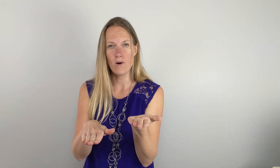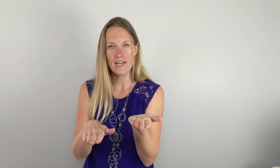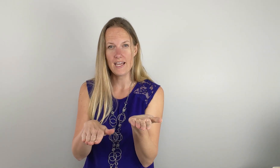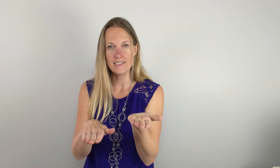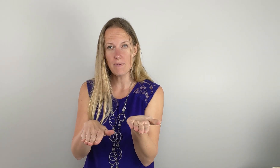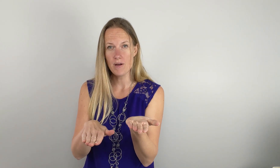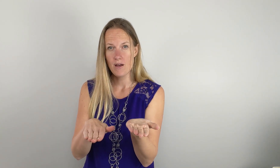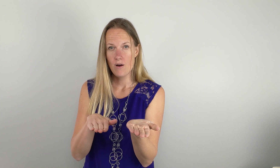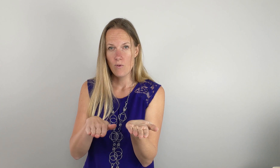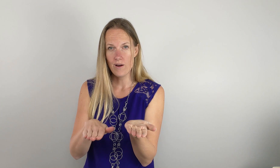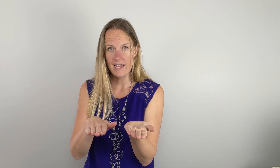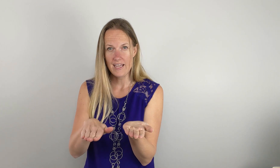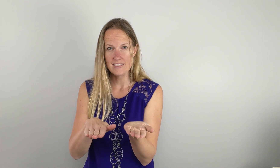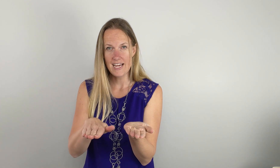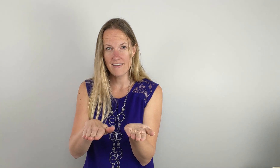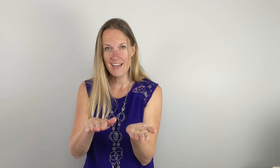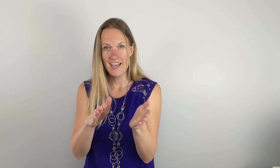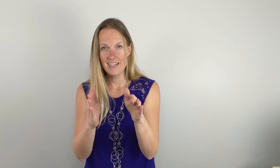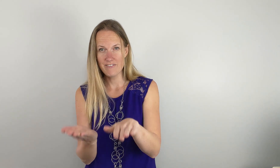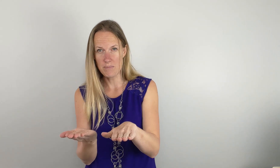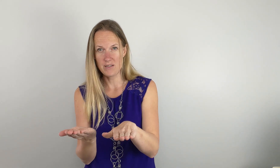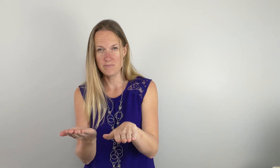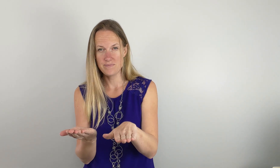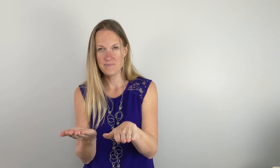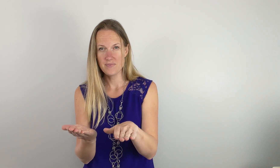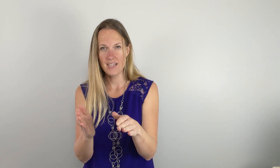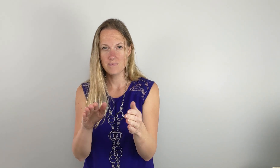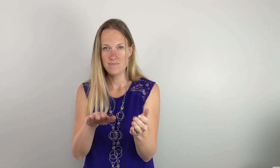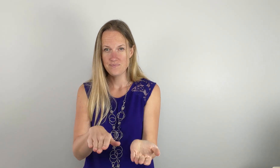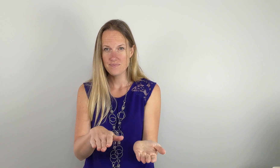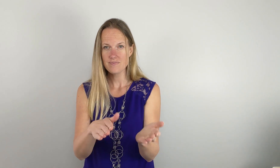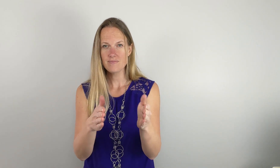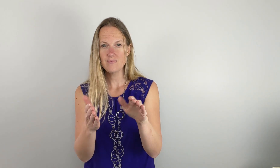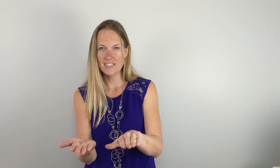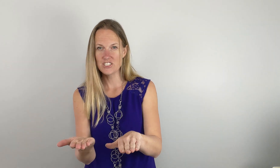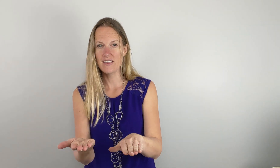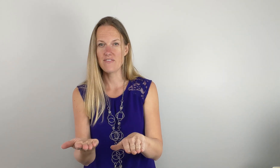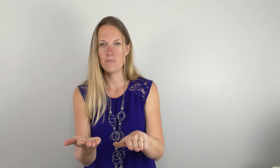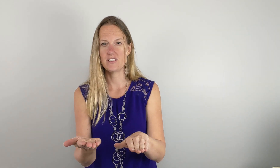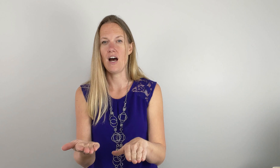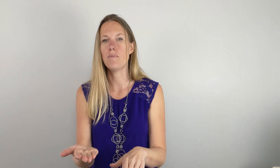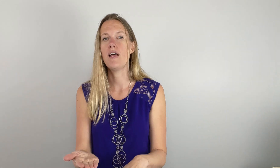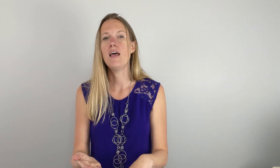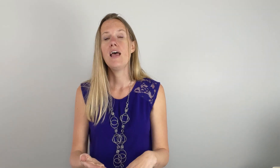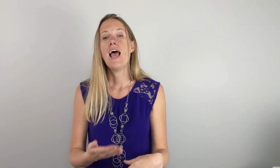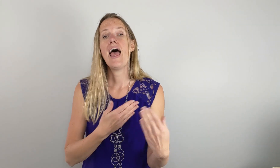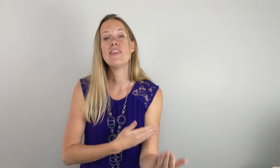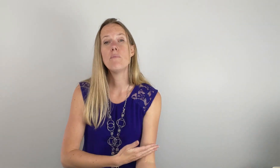one hand up one hand down and you flip them. Okay. Let's try that from the top. And the